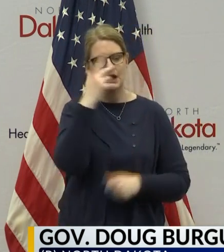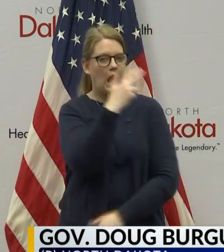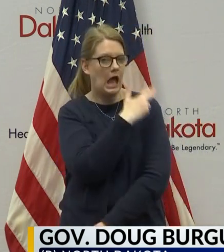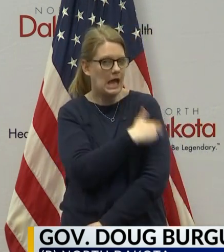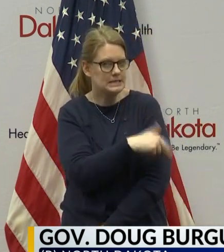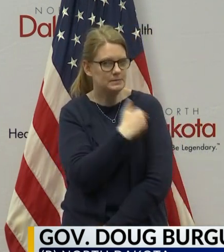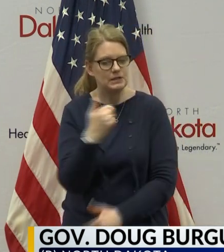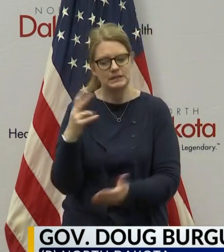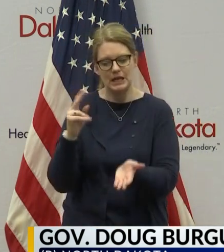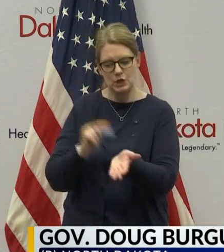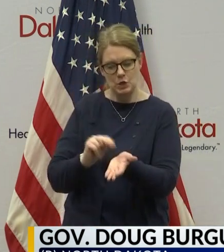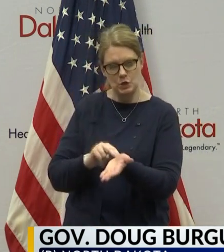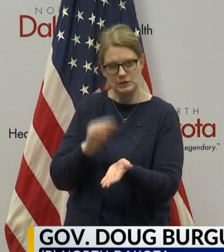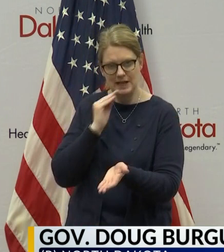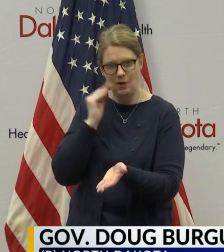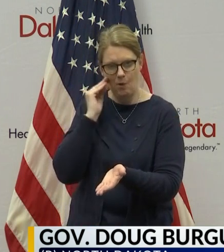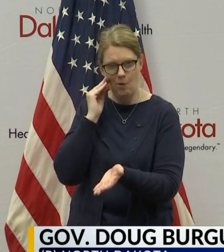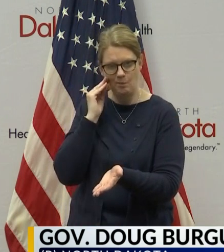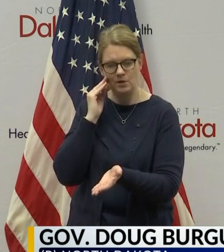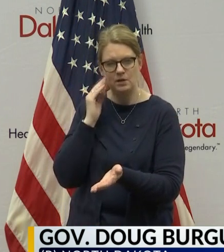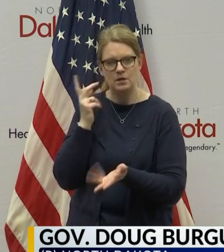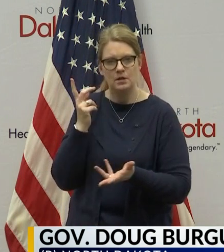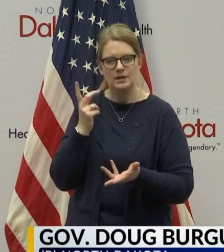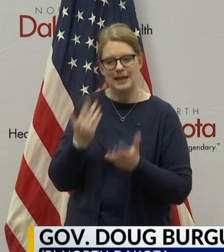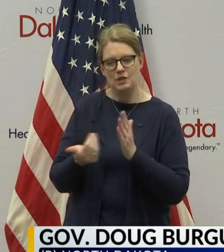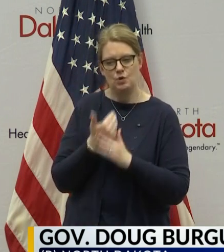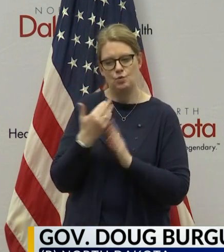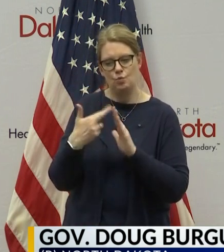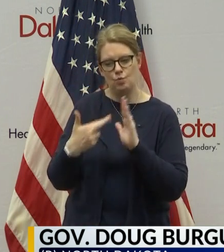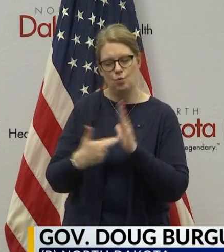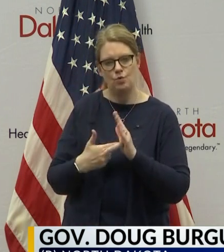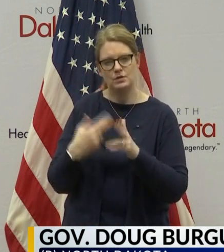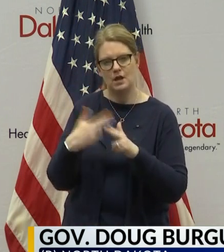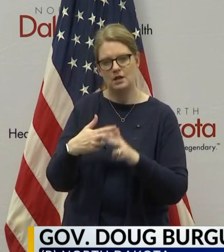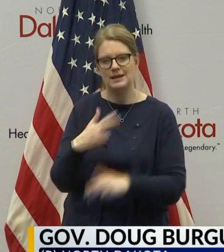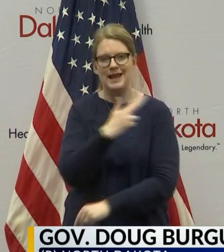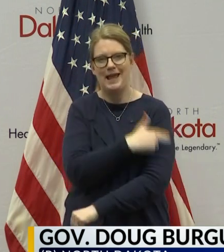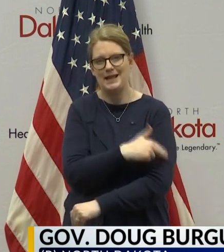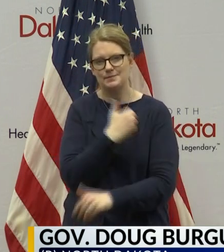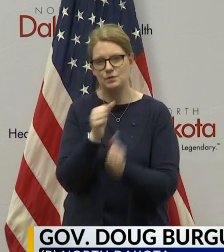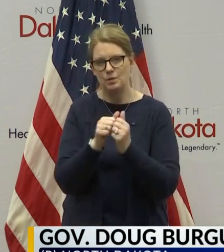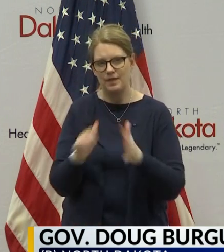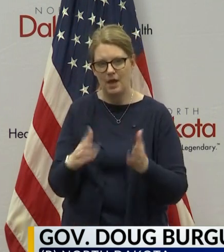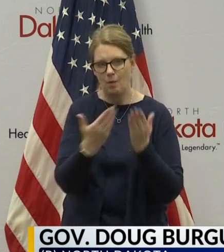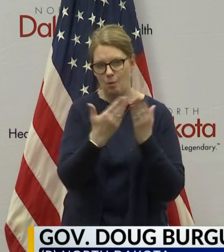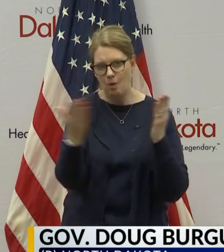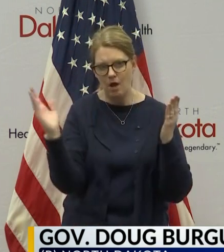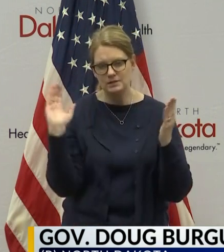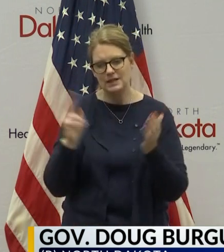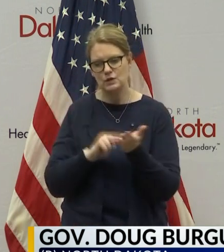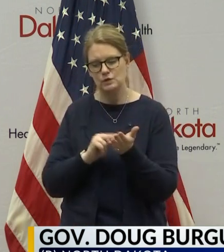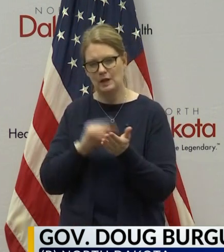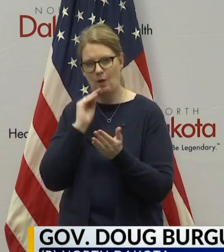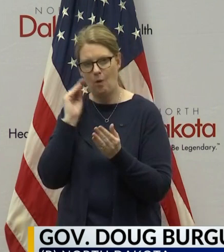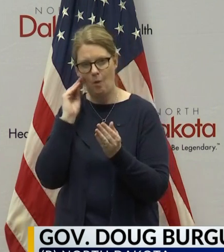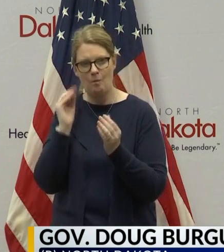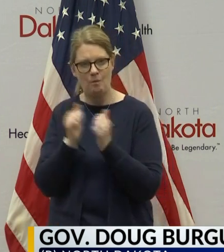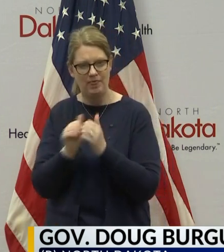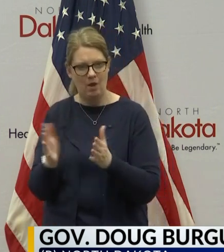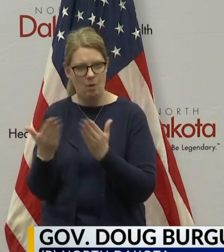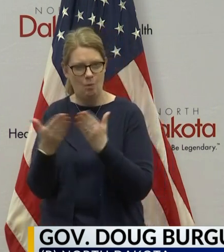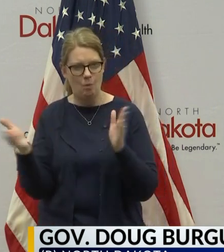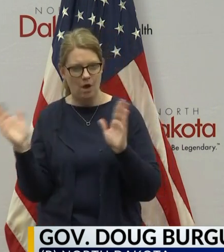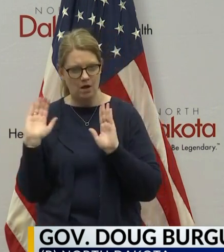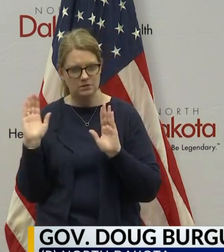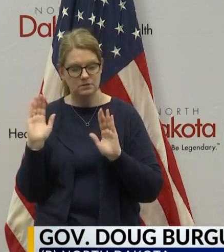nursing homes are, there's a concept that's included, the new rules called hospitals without walls, nursing homes without walls, meaning that if